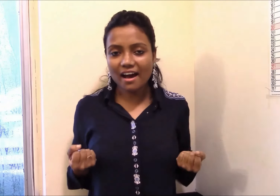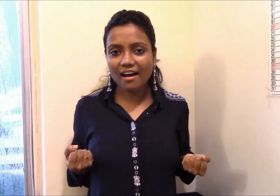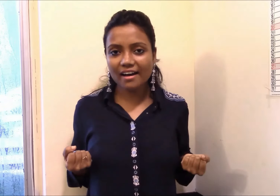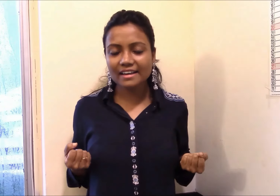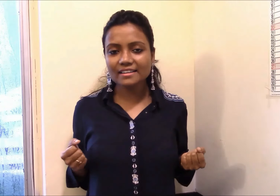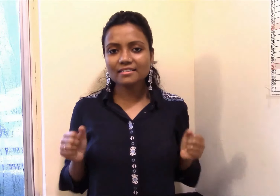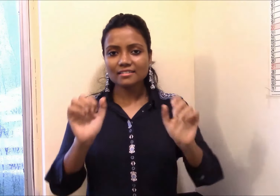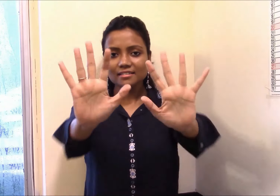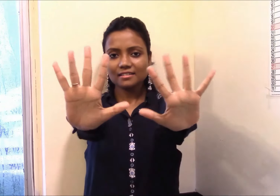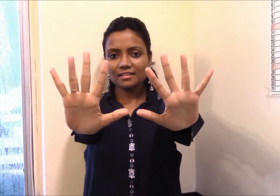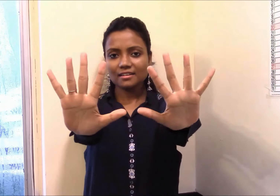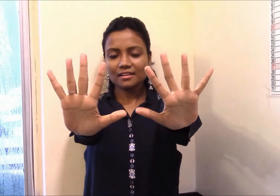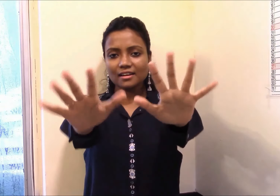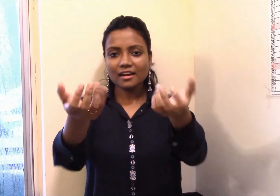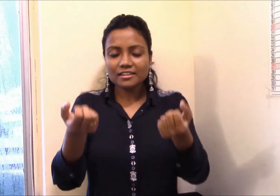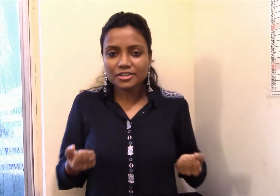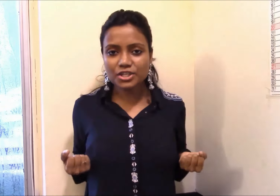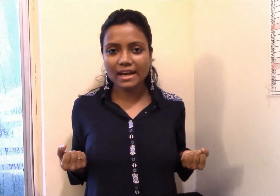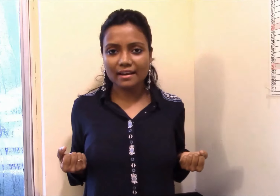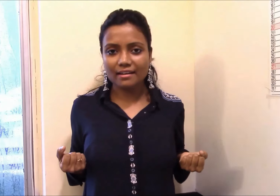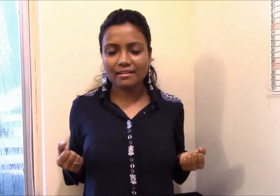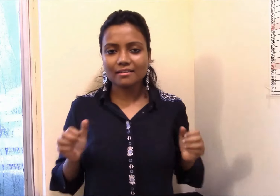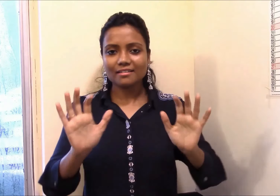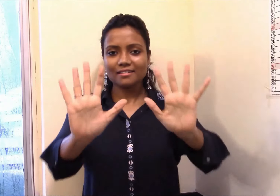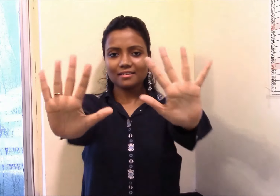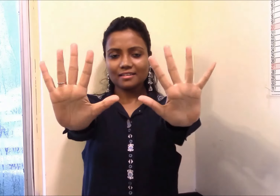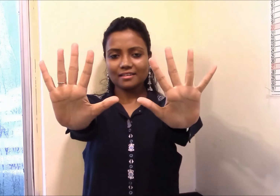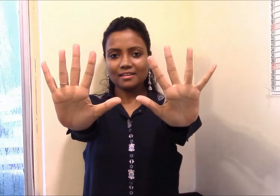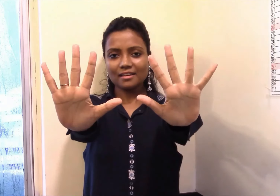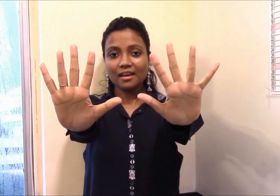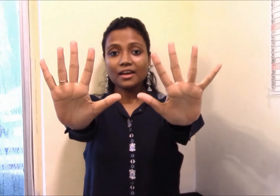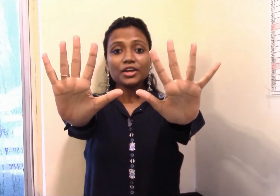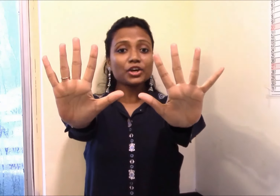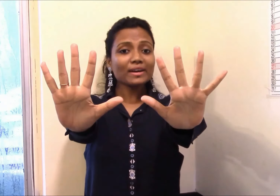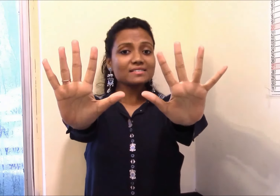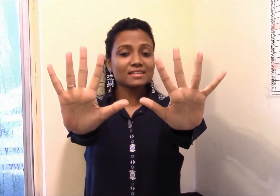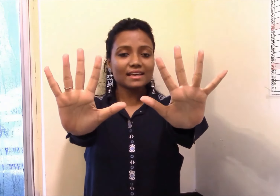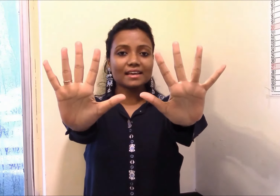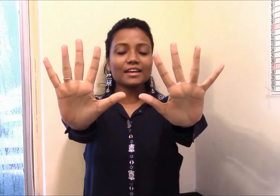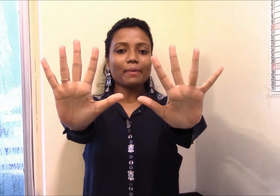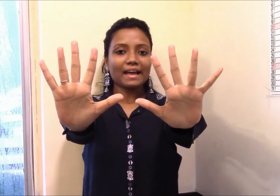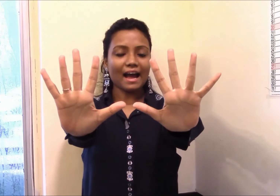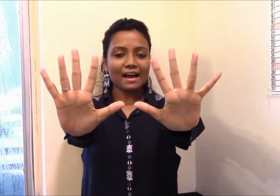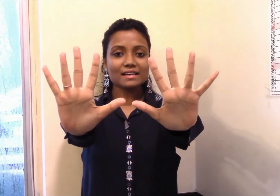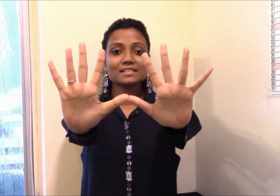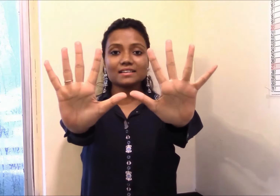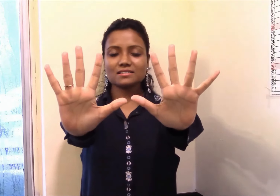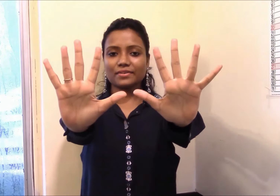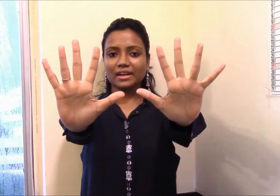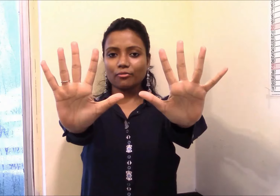nine, ten. You can see in my hand it is very